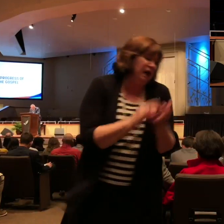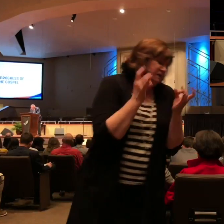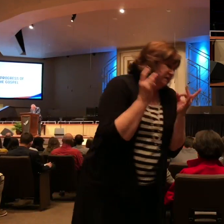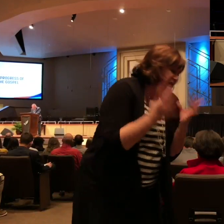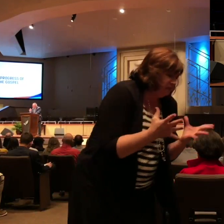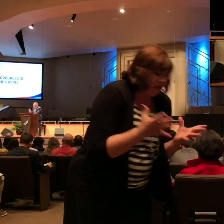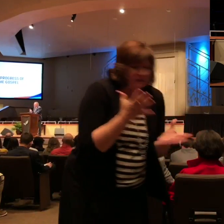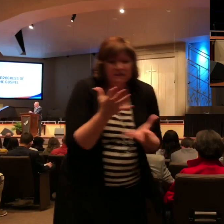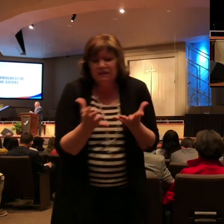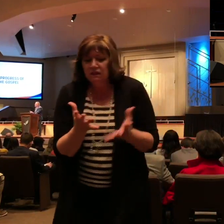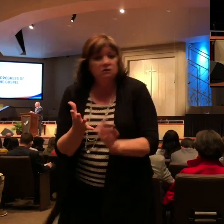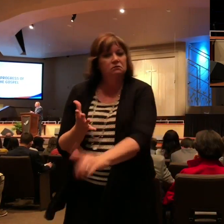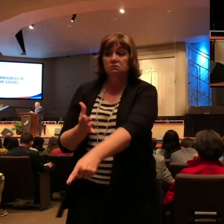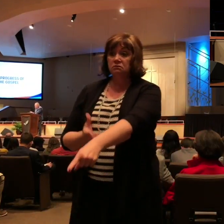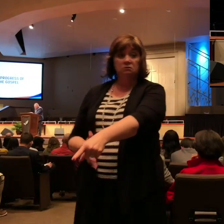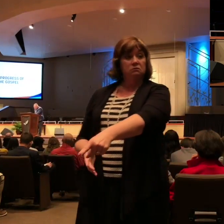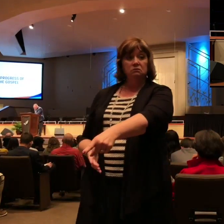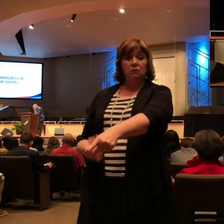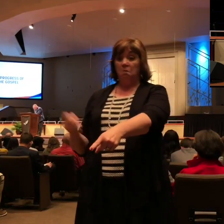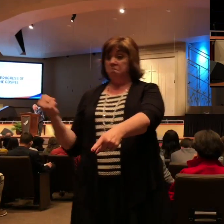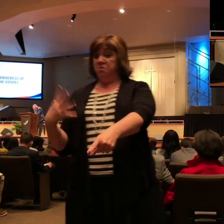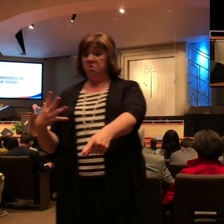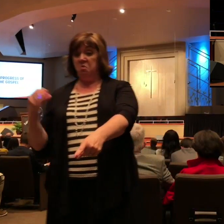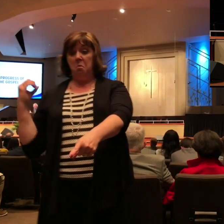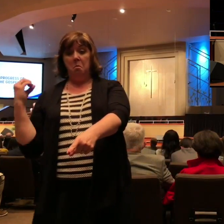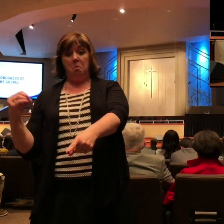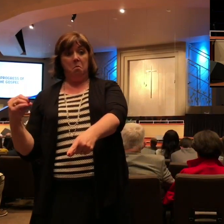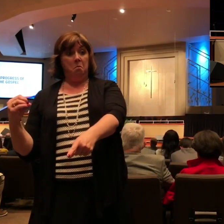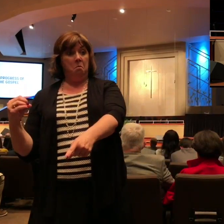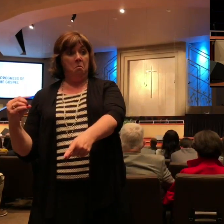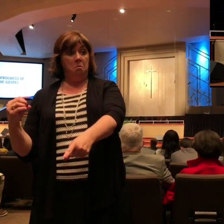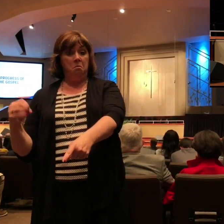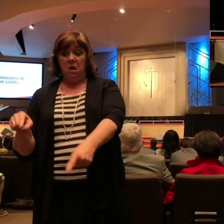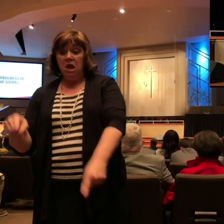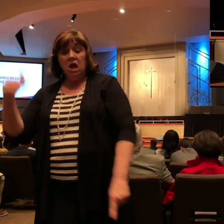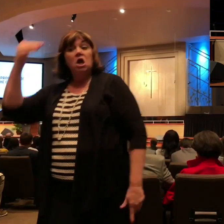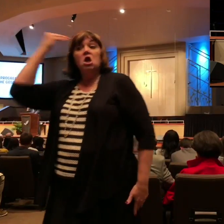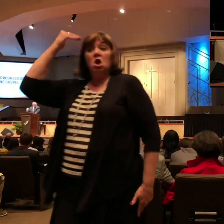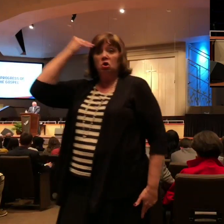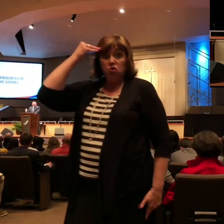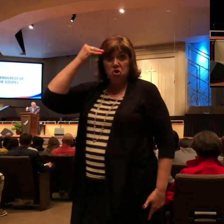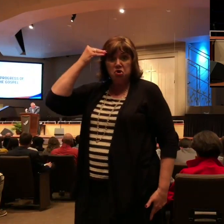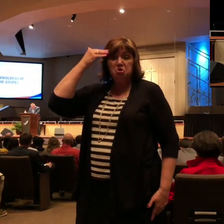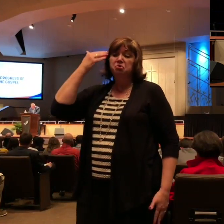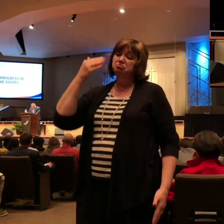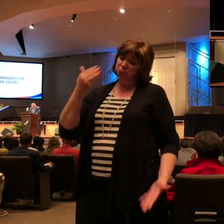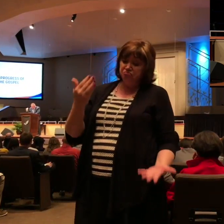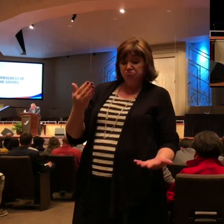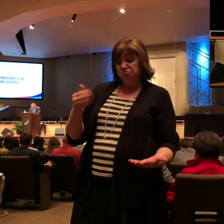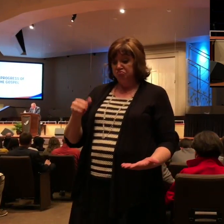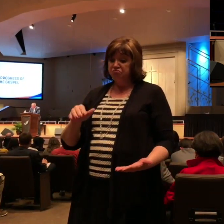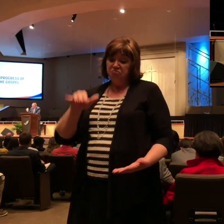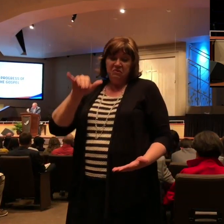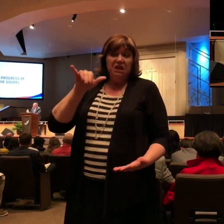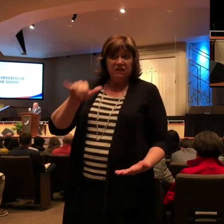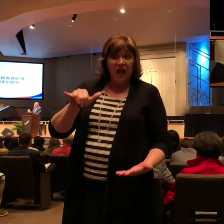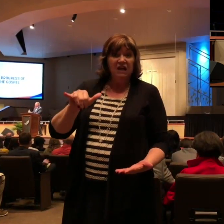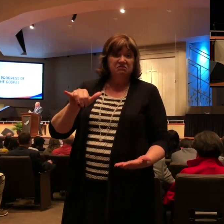become embittered, but not Paul. You see, Paul knew that his chains were a part of God's divine plan. And he